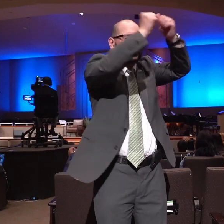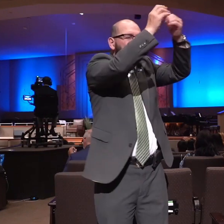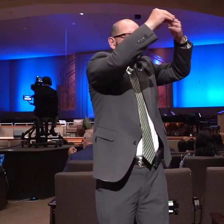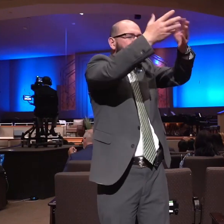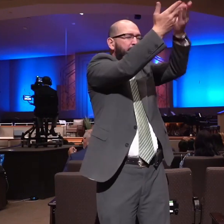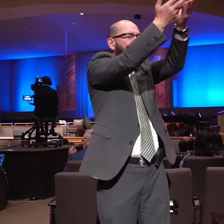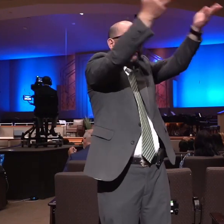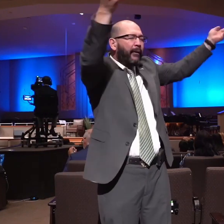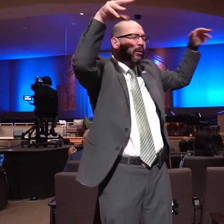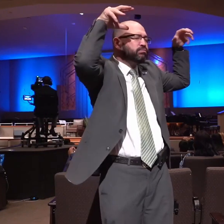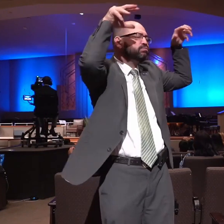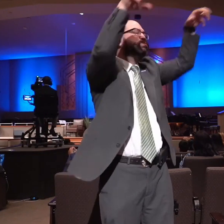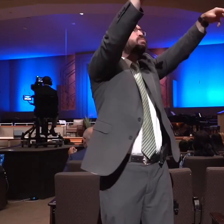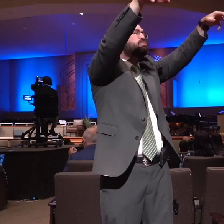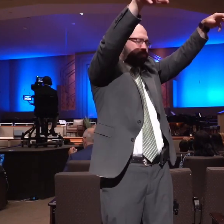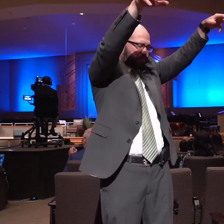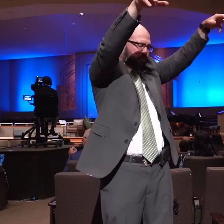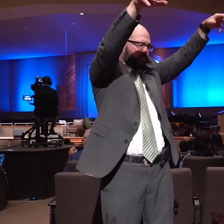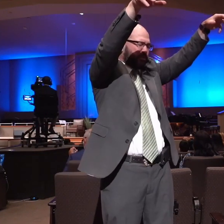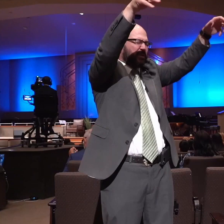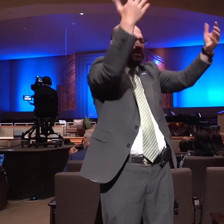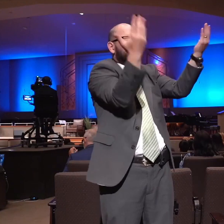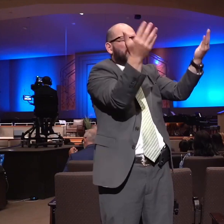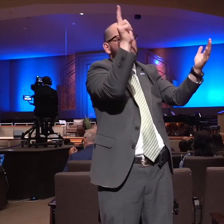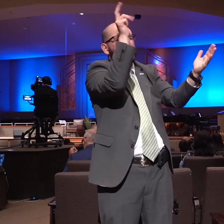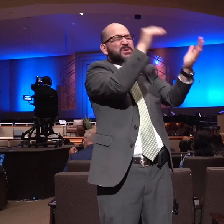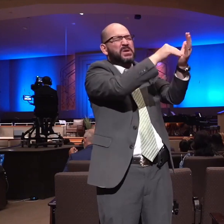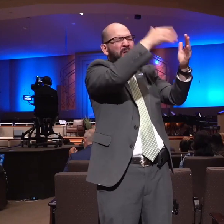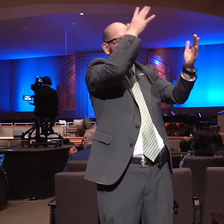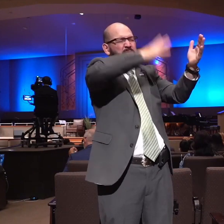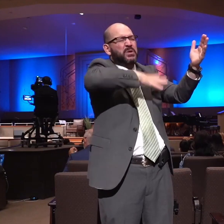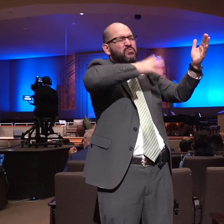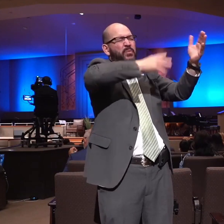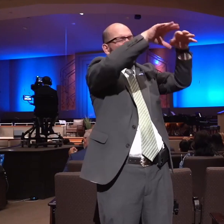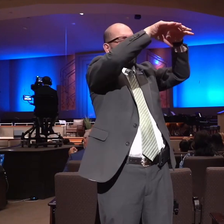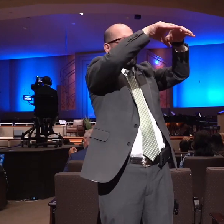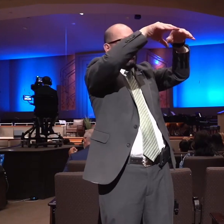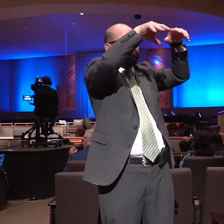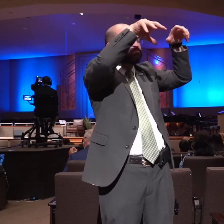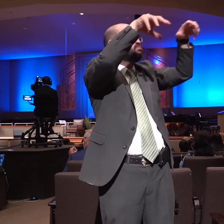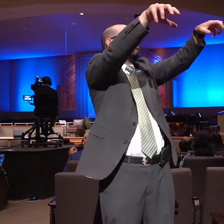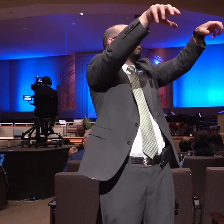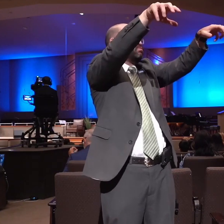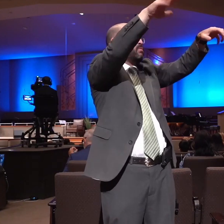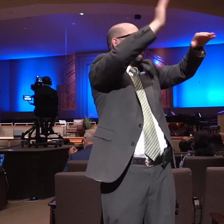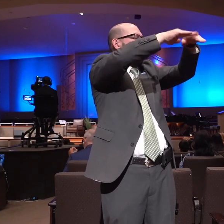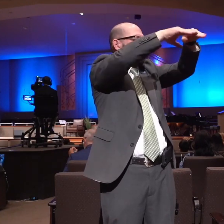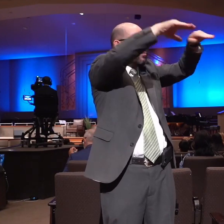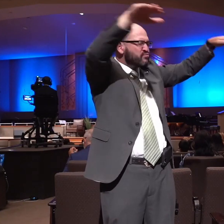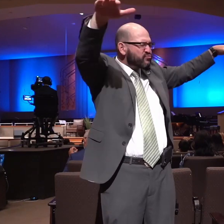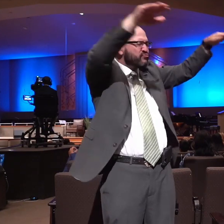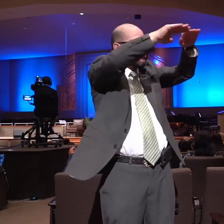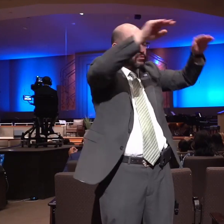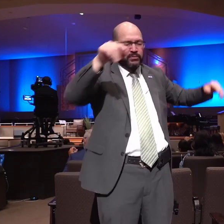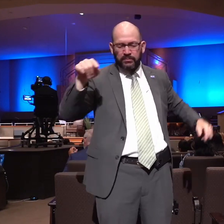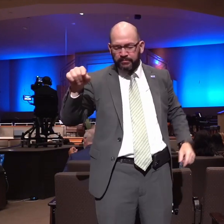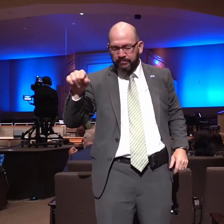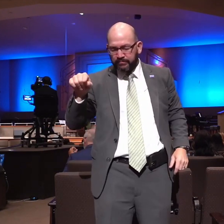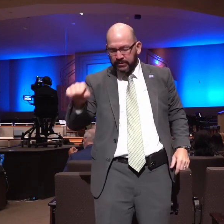there and there were upon the roof about three thousand men and women that beheld while samson made sport and